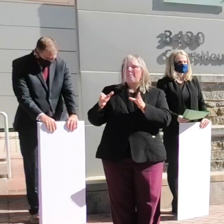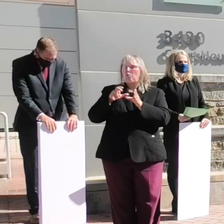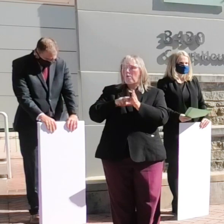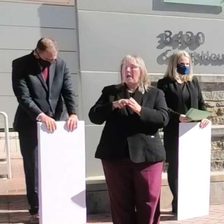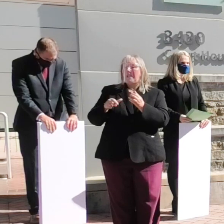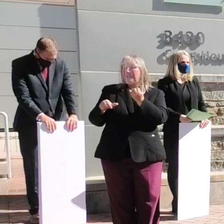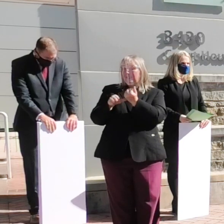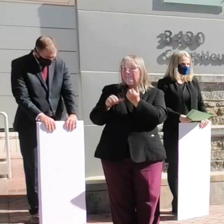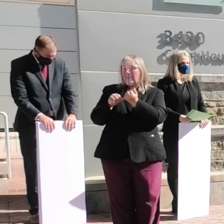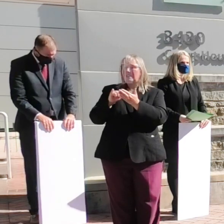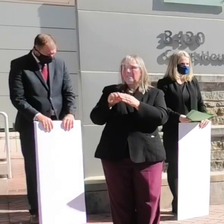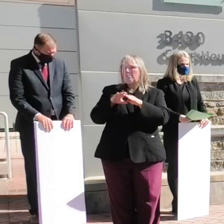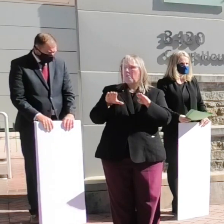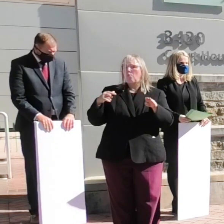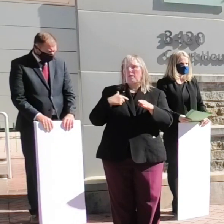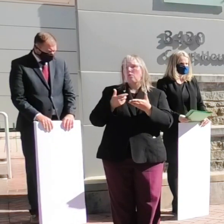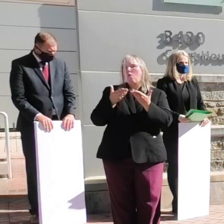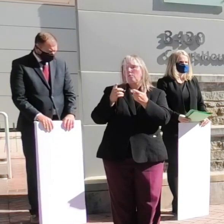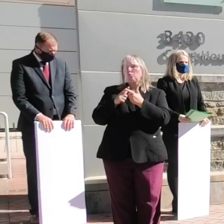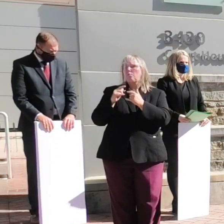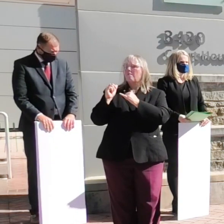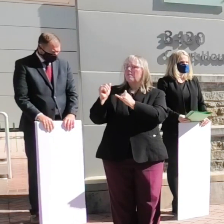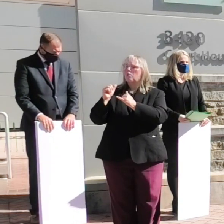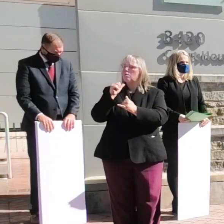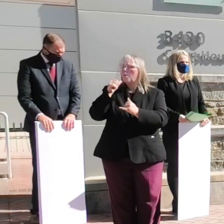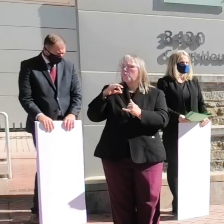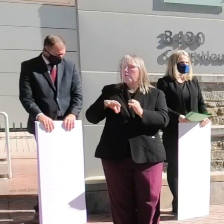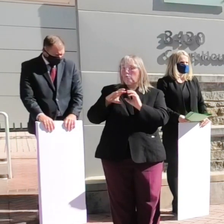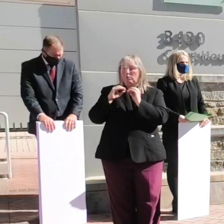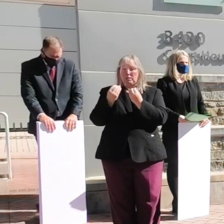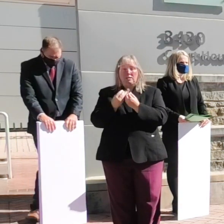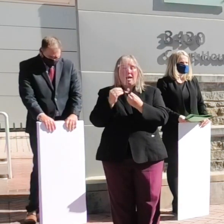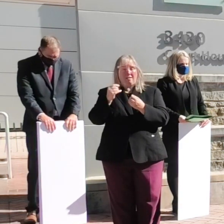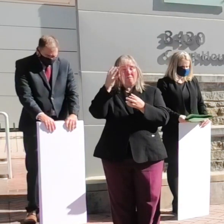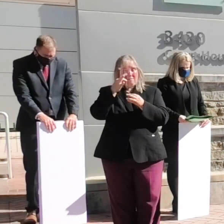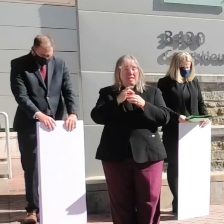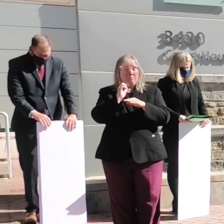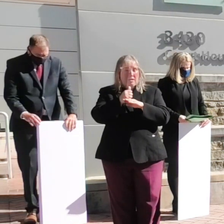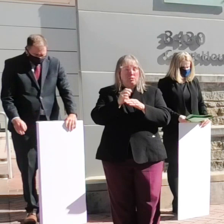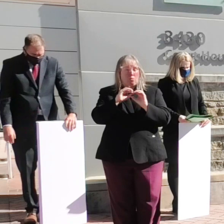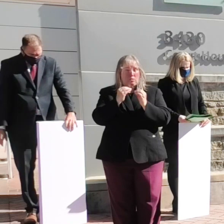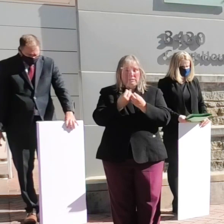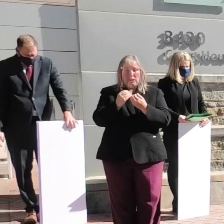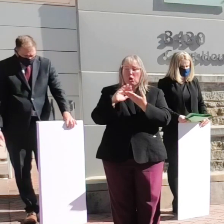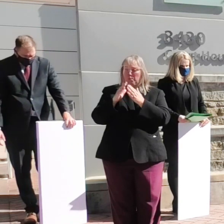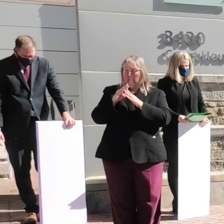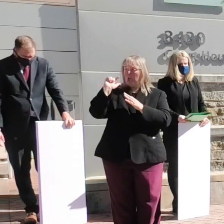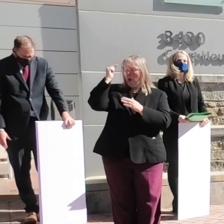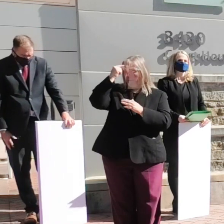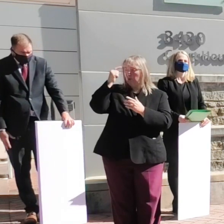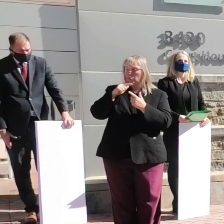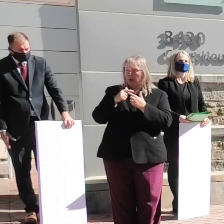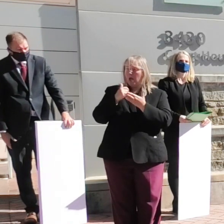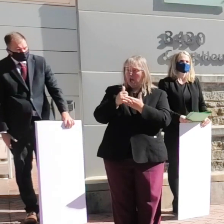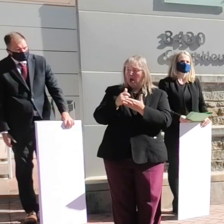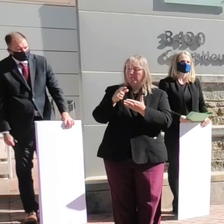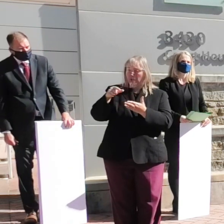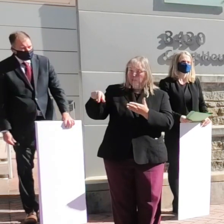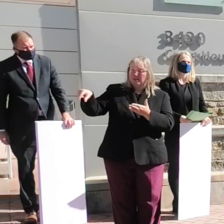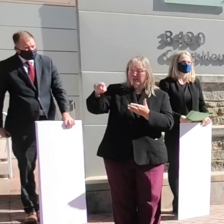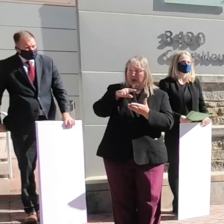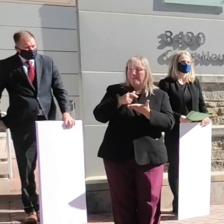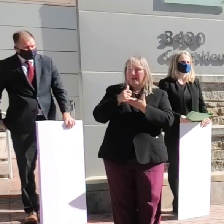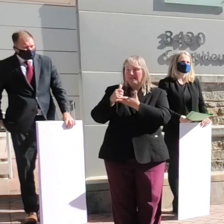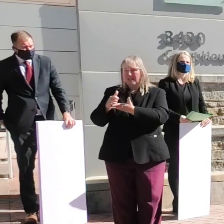a platform we'll be able to offer to fellow nonprofits, as well as faith-based organizations, community government, to help them really assist them